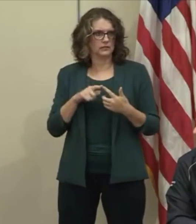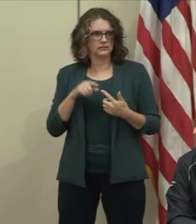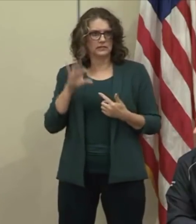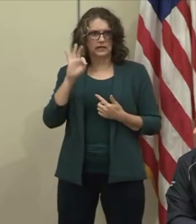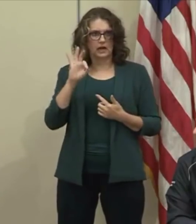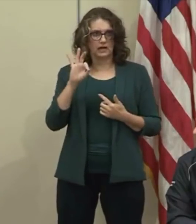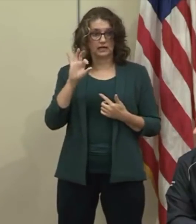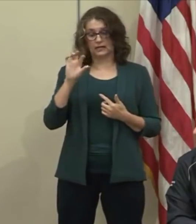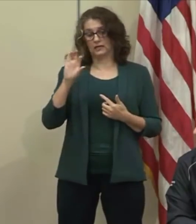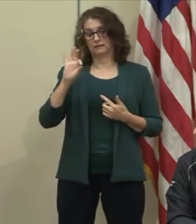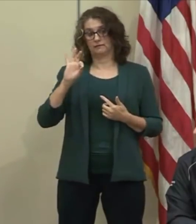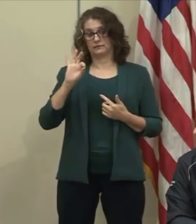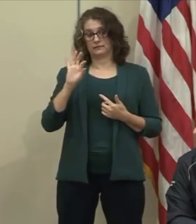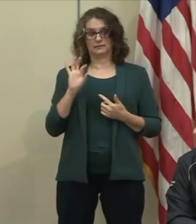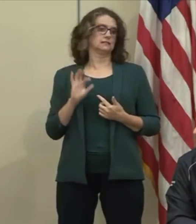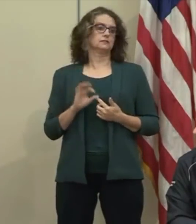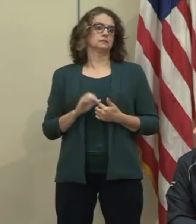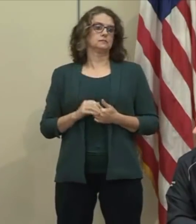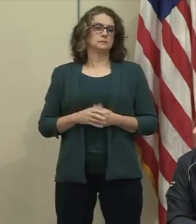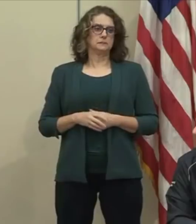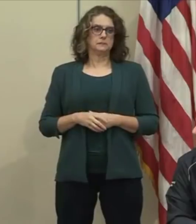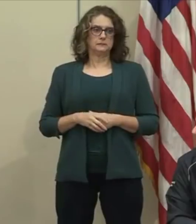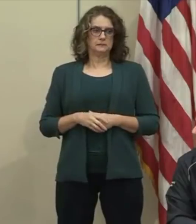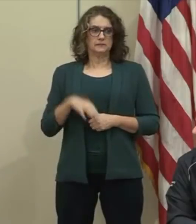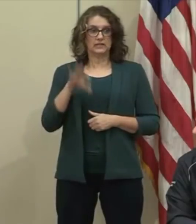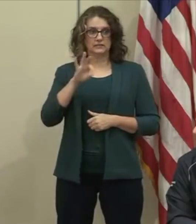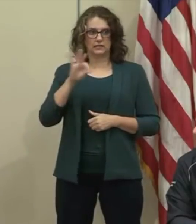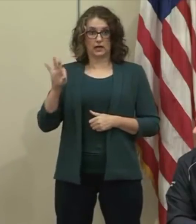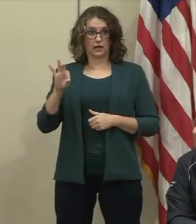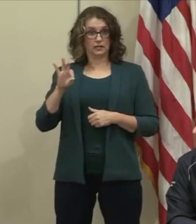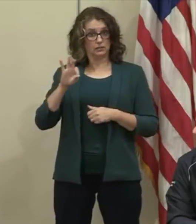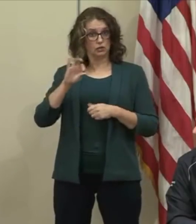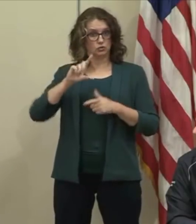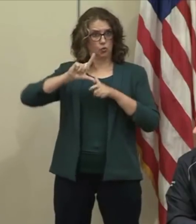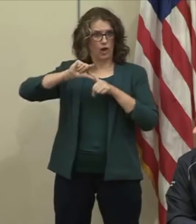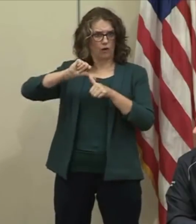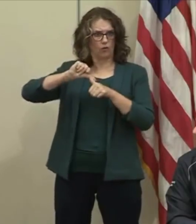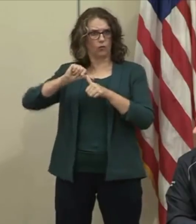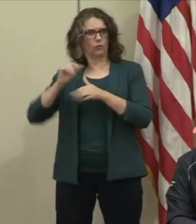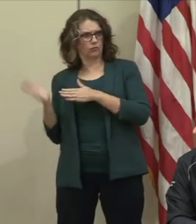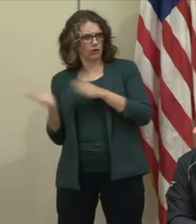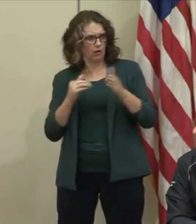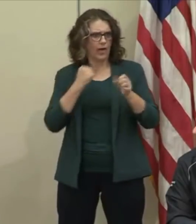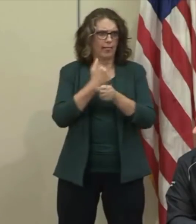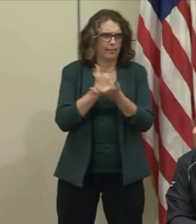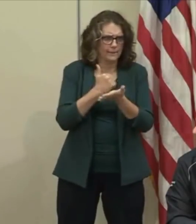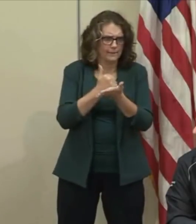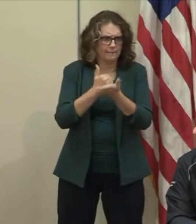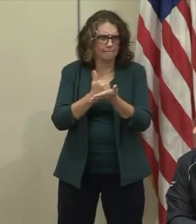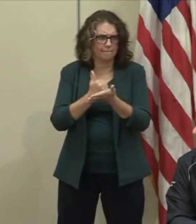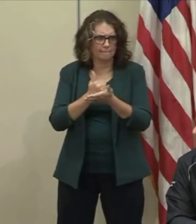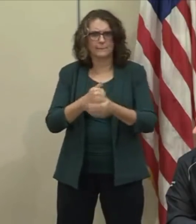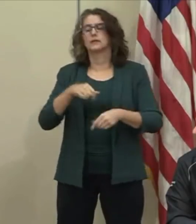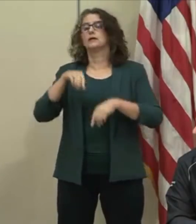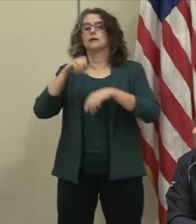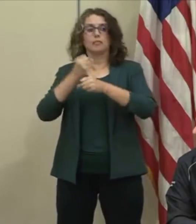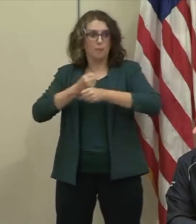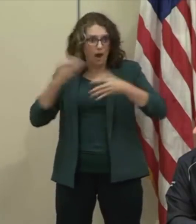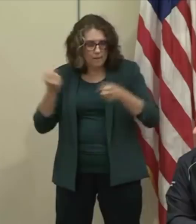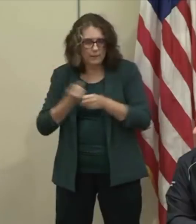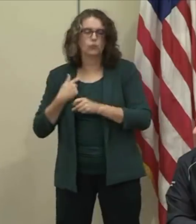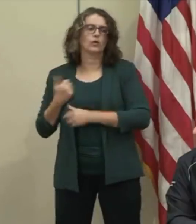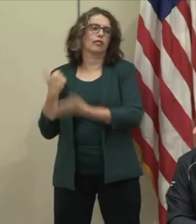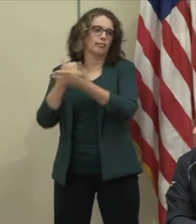a May 3rd tornado. In 1995, we had the Murrow bombing building, which shocked not only America, but our country as a whole.